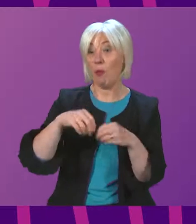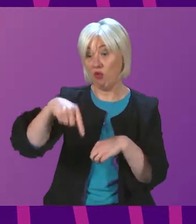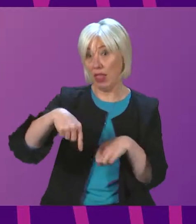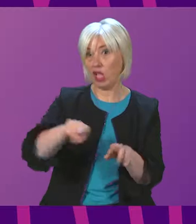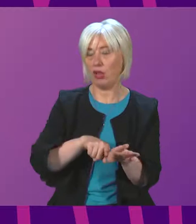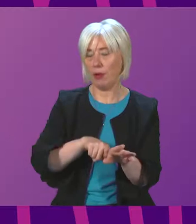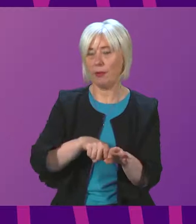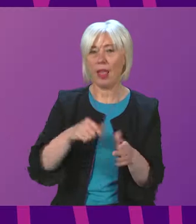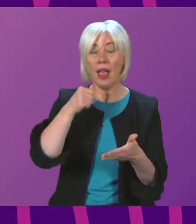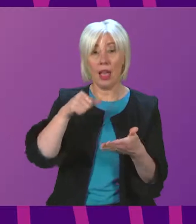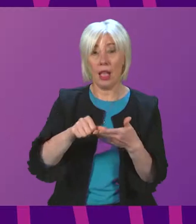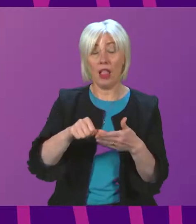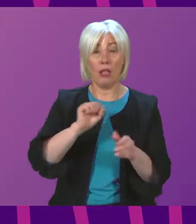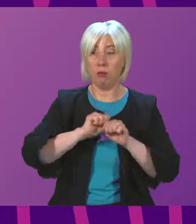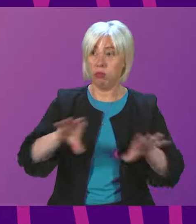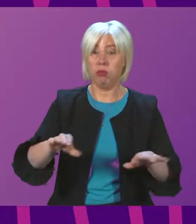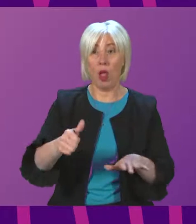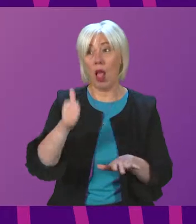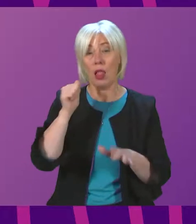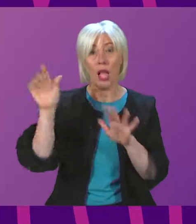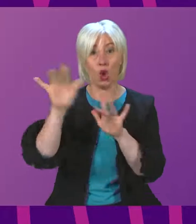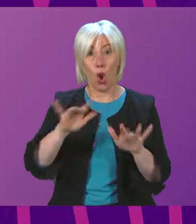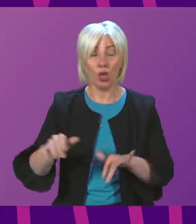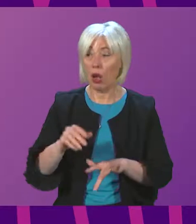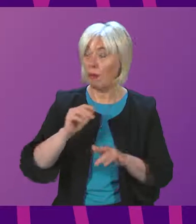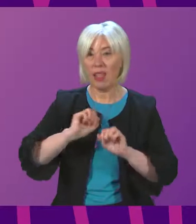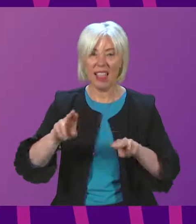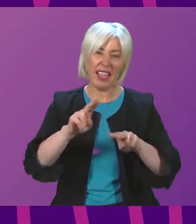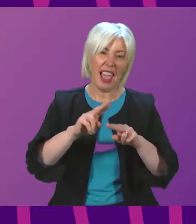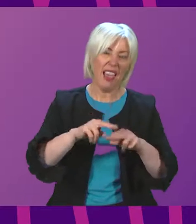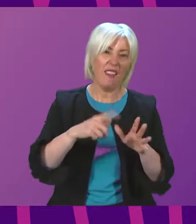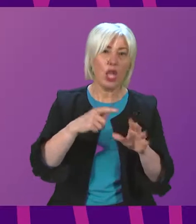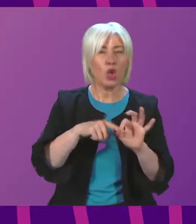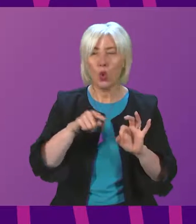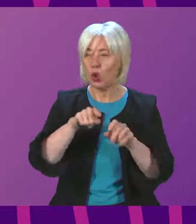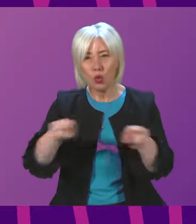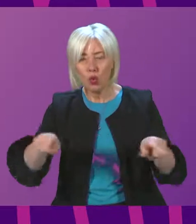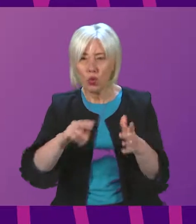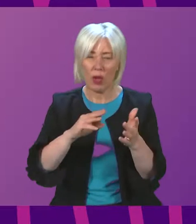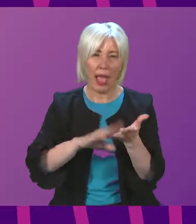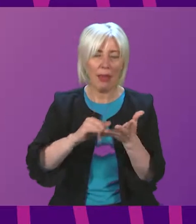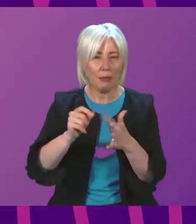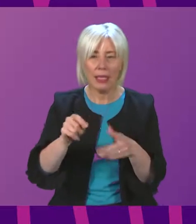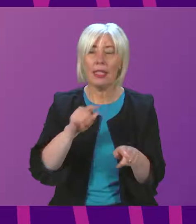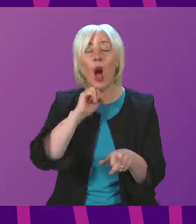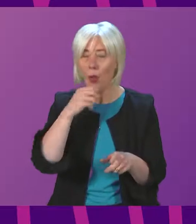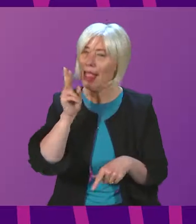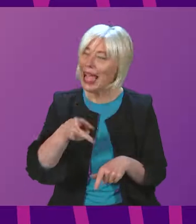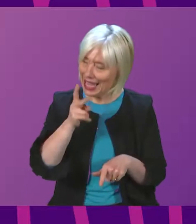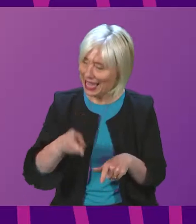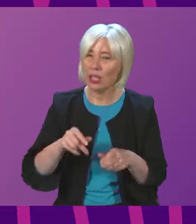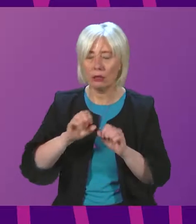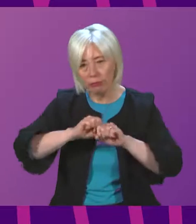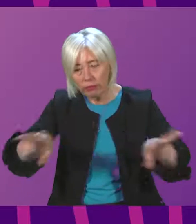all MSPs last autumn with further information and frequently asked questions, and following this statement, I intend to write again to all MSPs